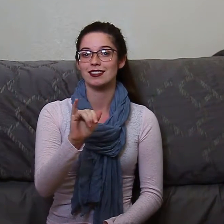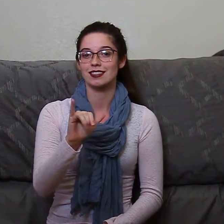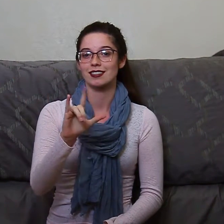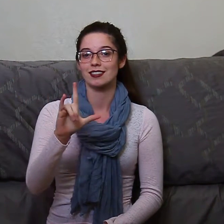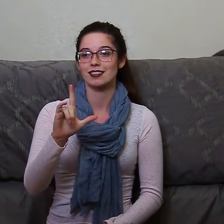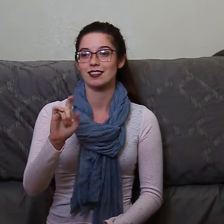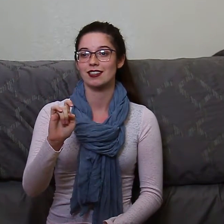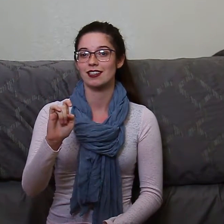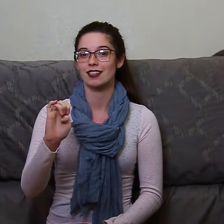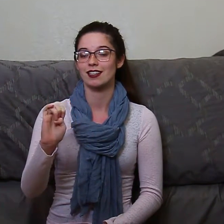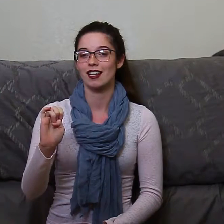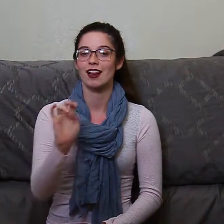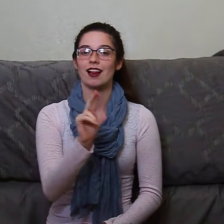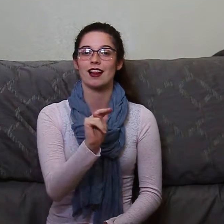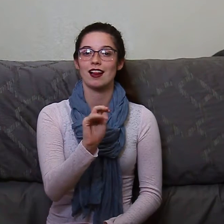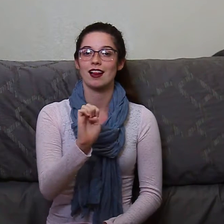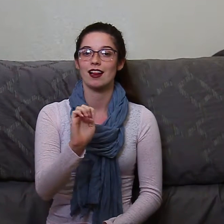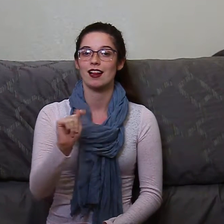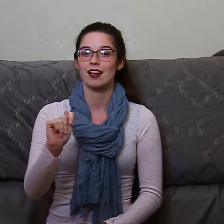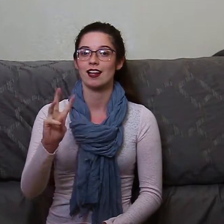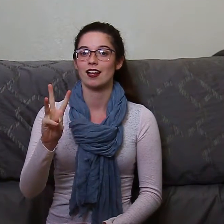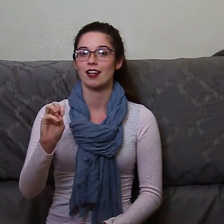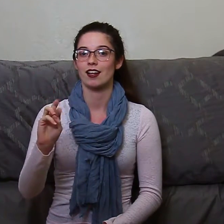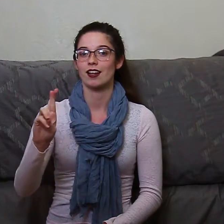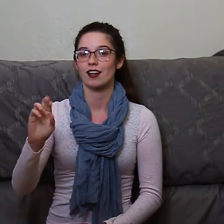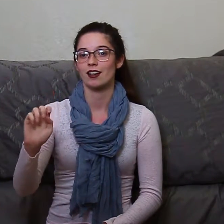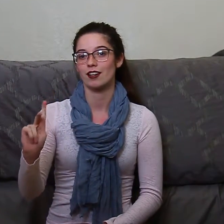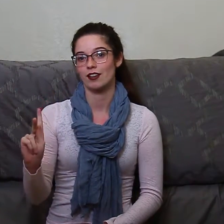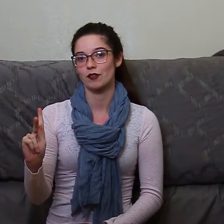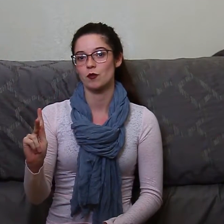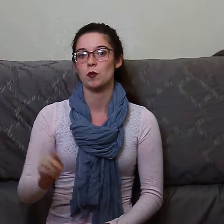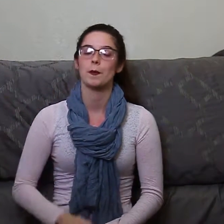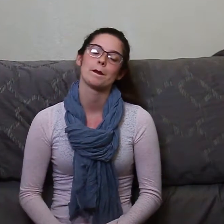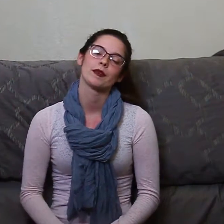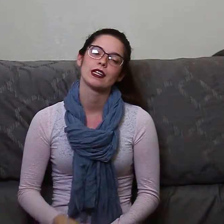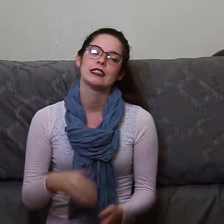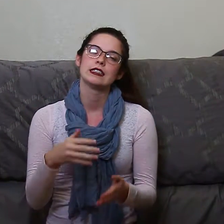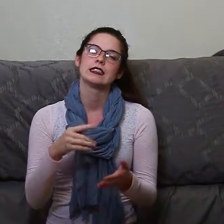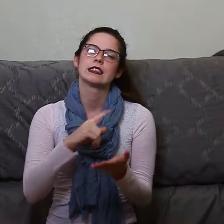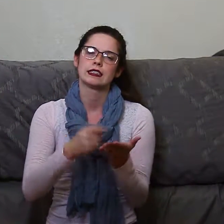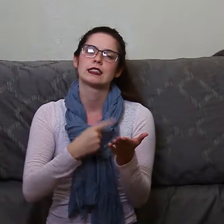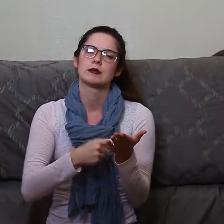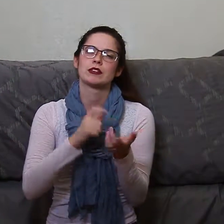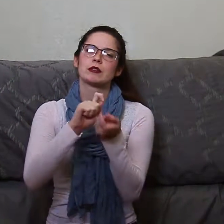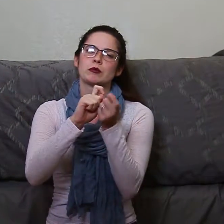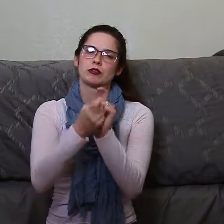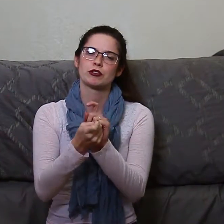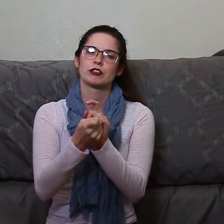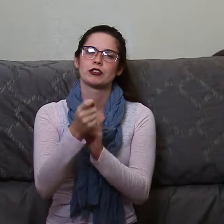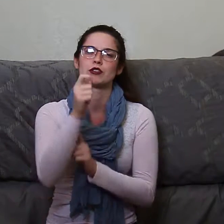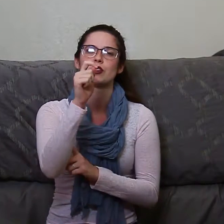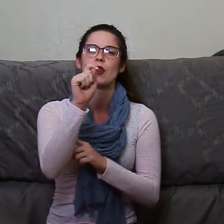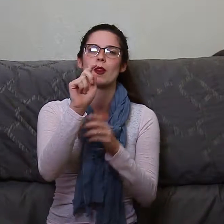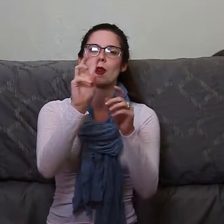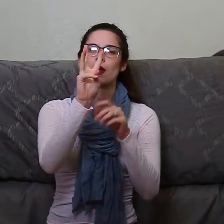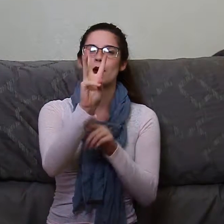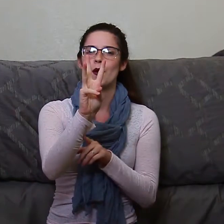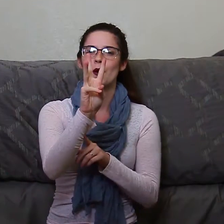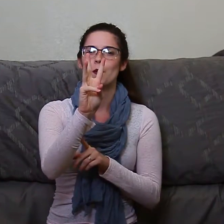WGSN, it was called World Global Style Network. But mostly it's just called WGSN. So I think it's kind of become